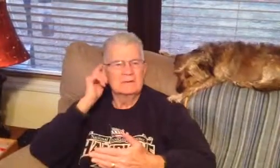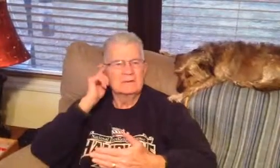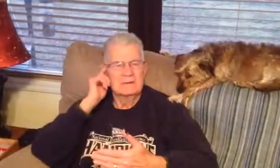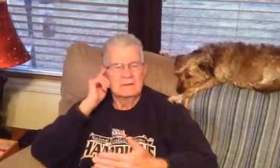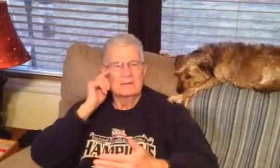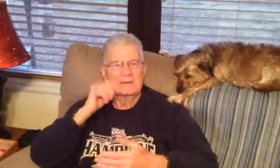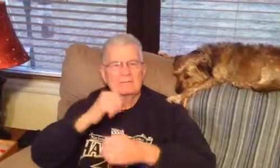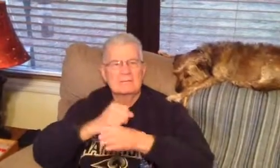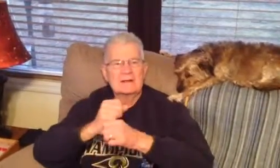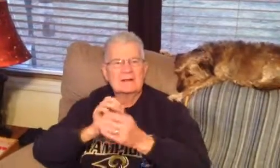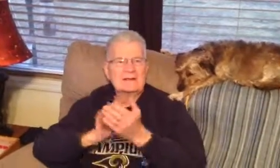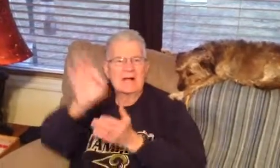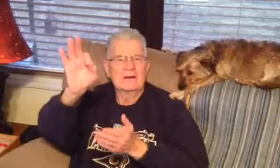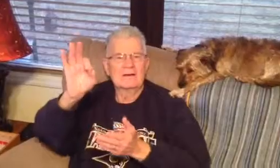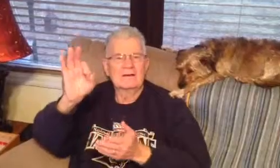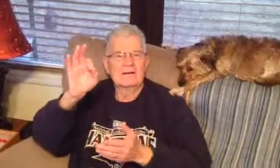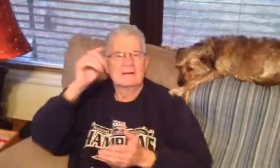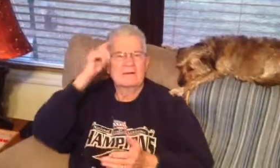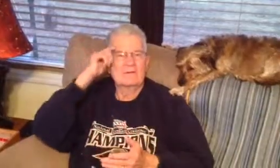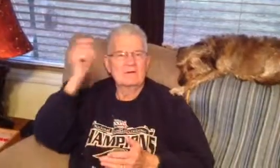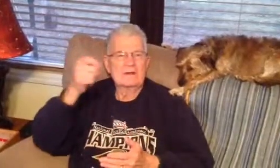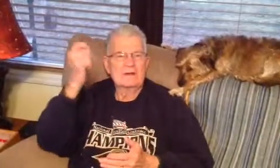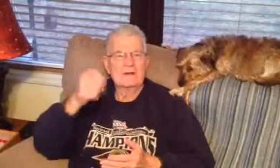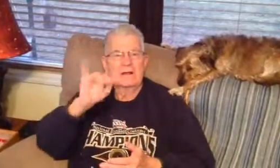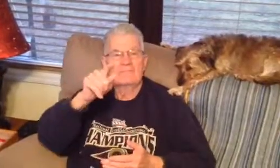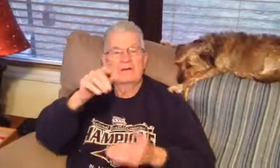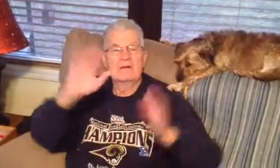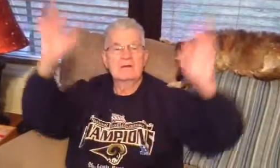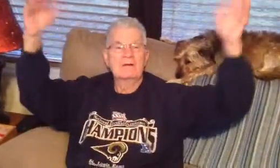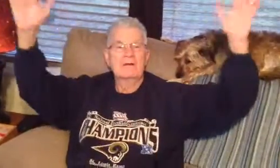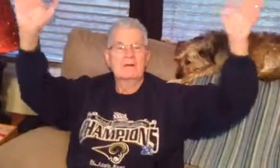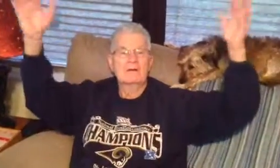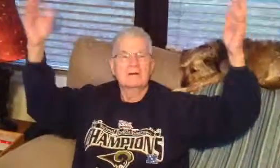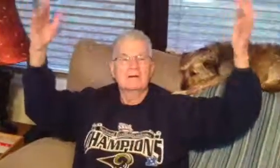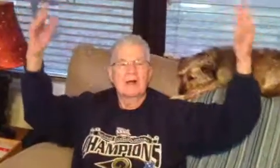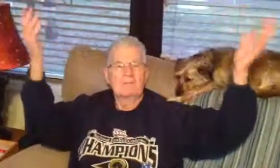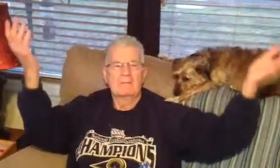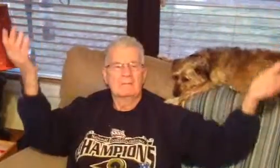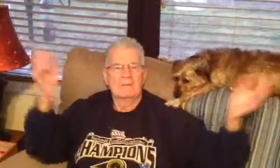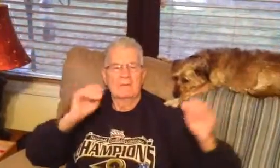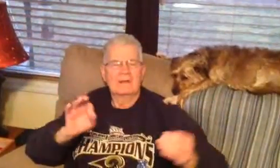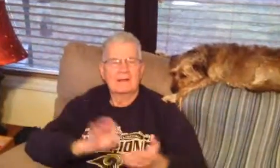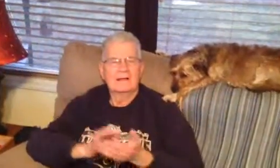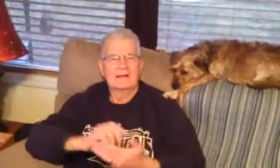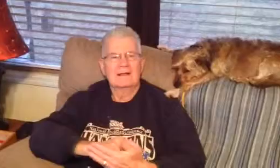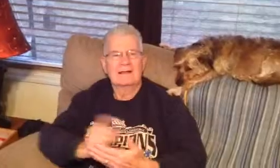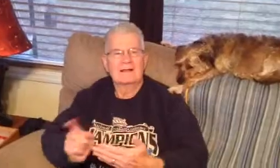All right, let's go right. Go. Let's go right, go. Go this way. Go this way. Whoa. I've been in the store. I'll just get the